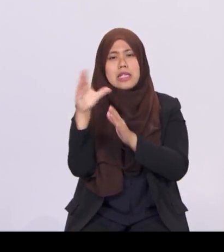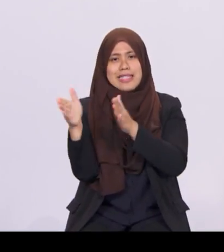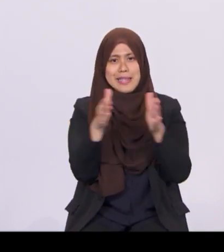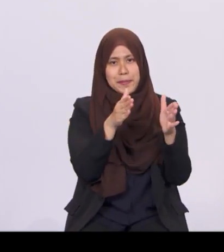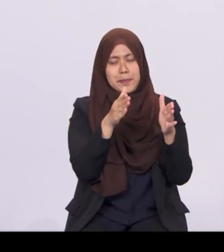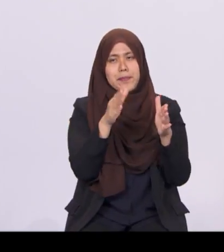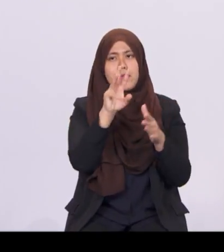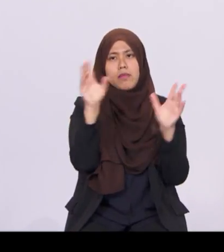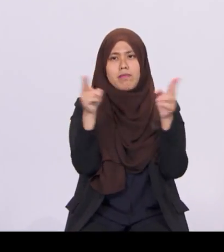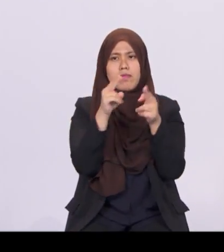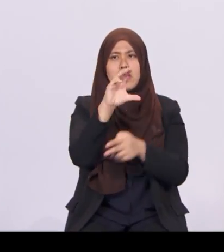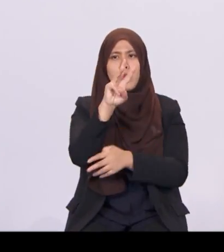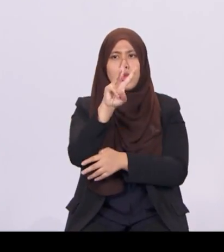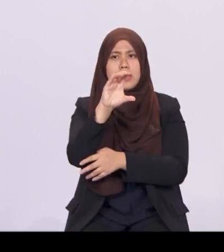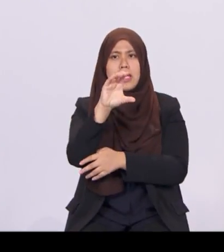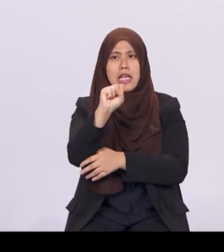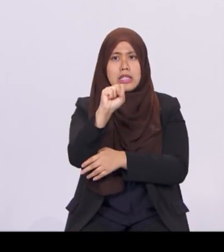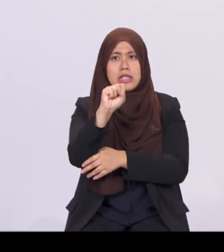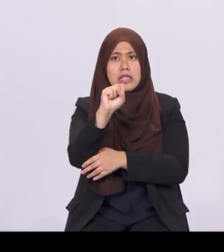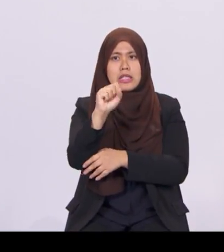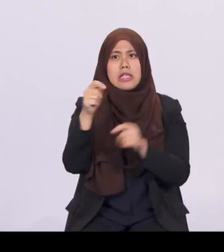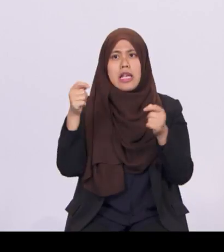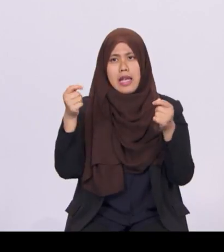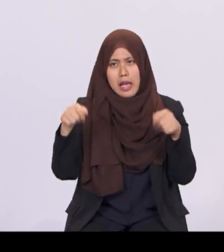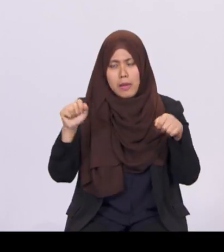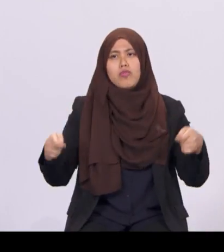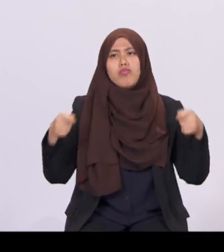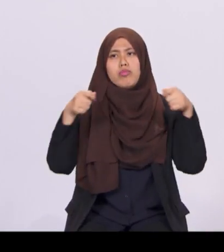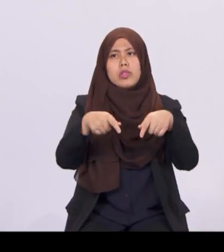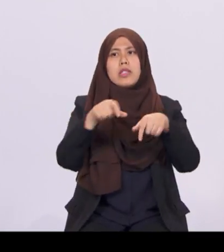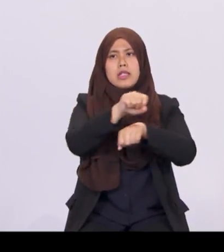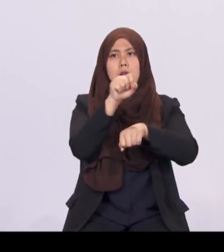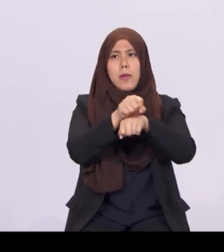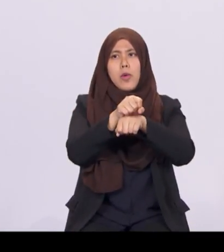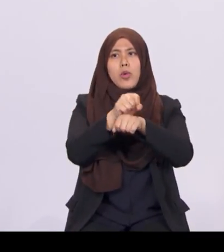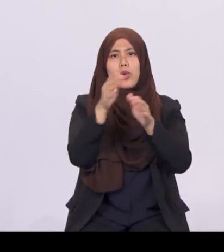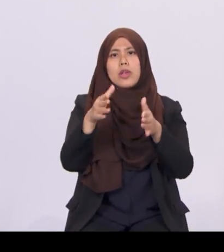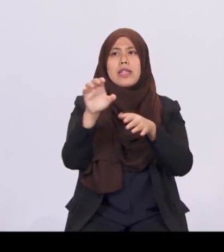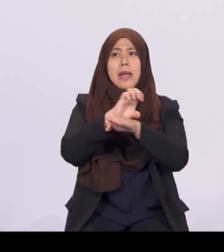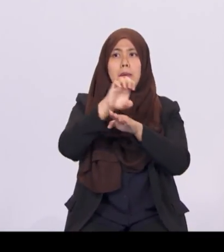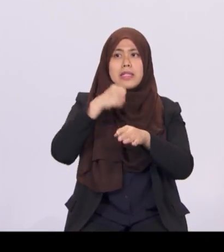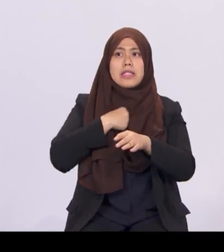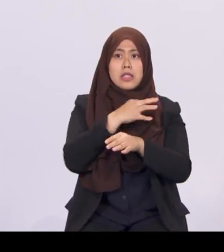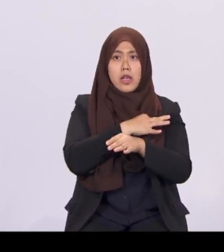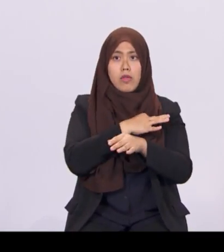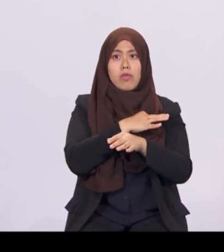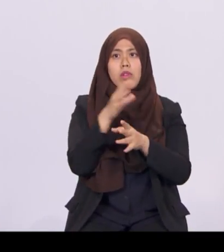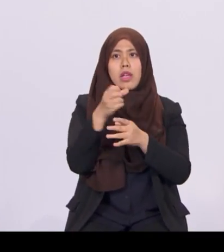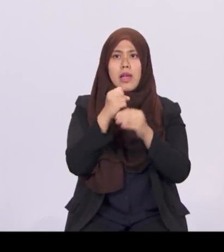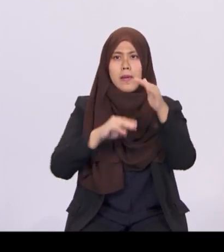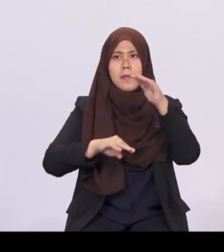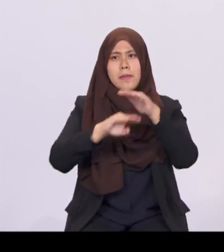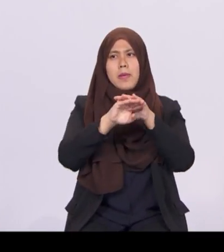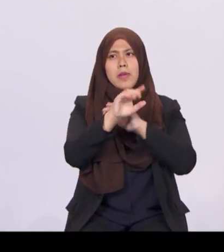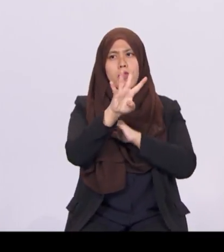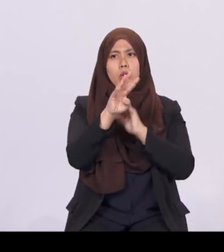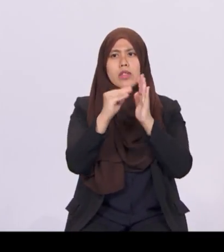wage of $4,000. For 2017, we expect to pay out more than $800 million